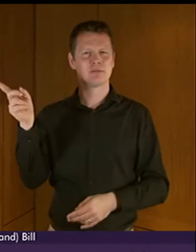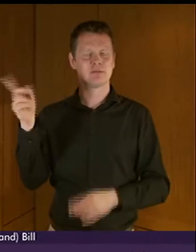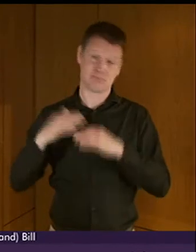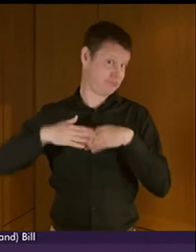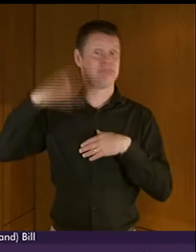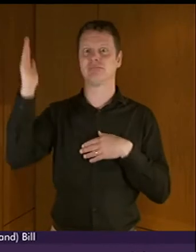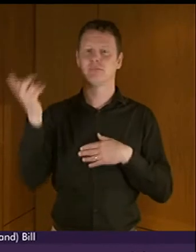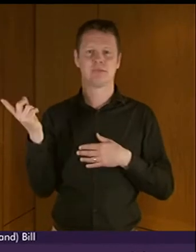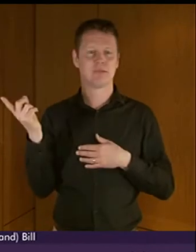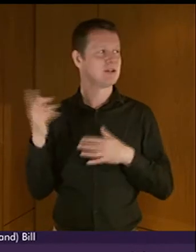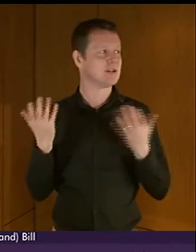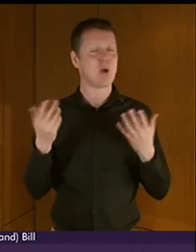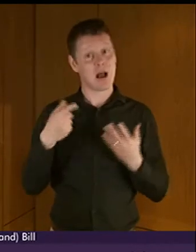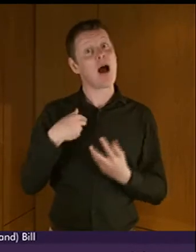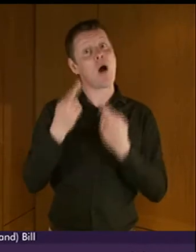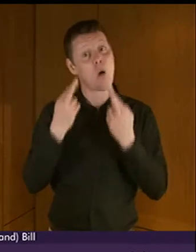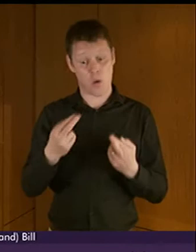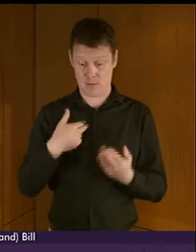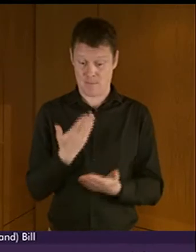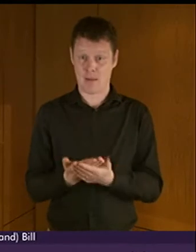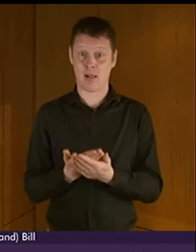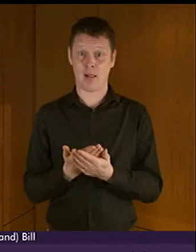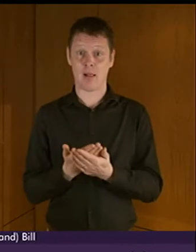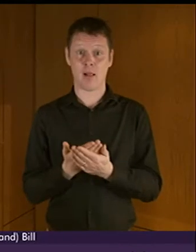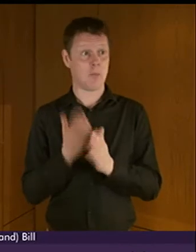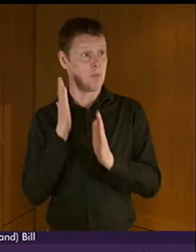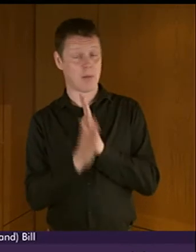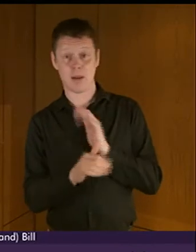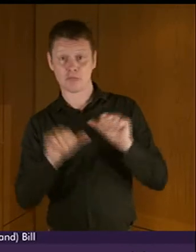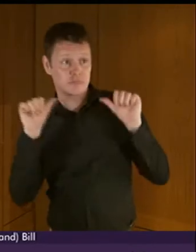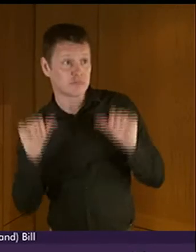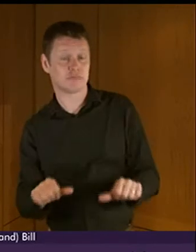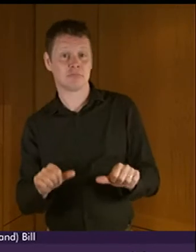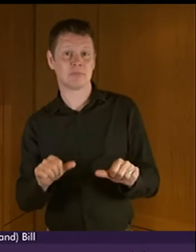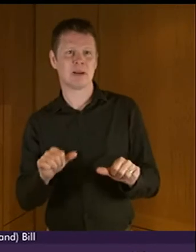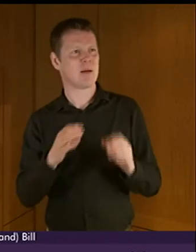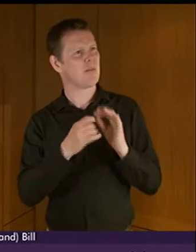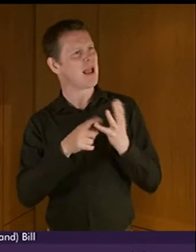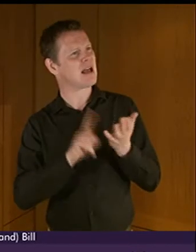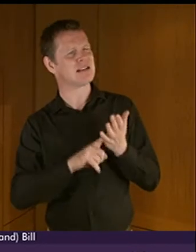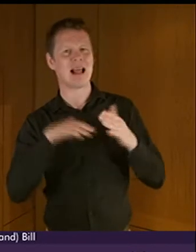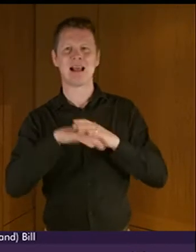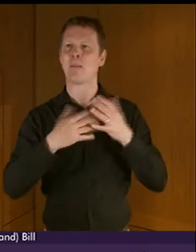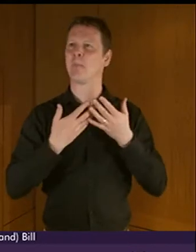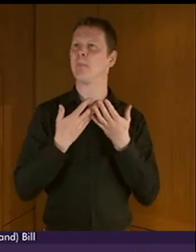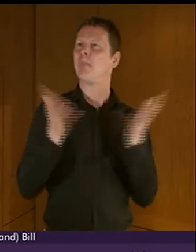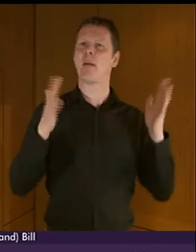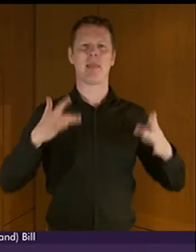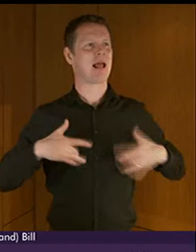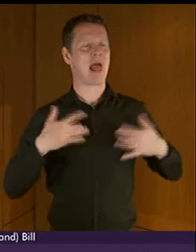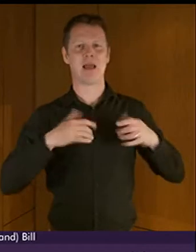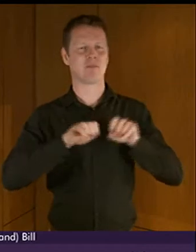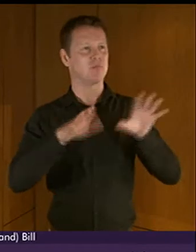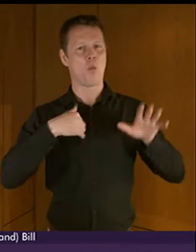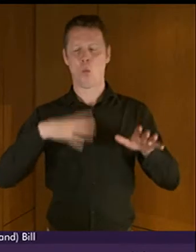that if the bill is passed that the promotion of BSL in public life will lead to a resurgence of the